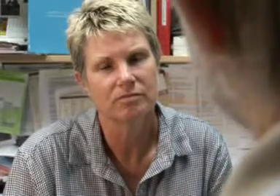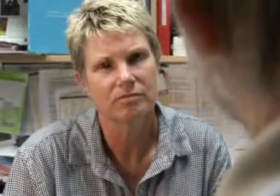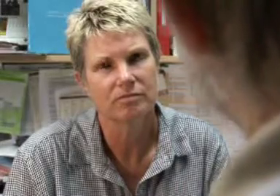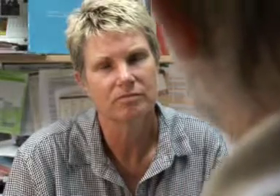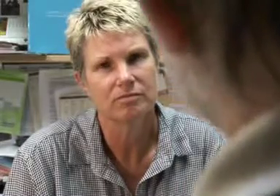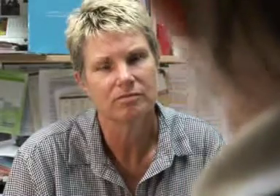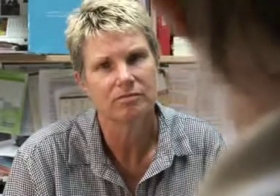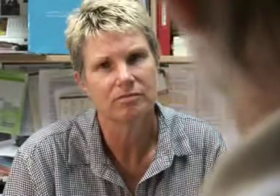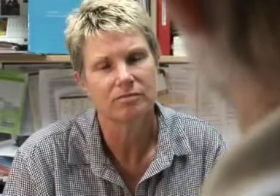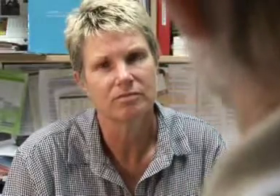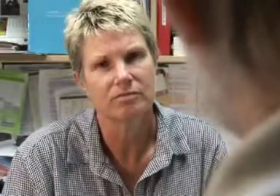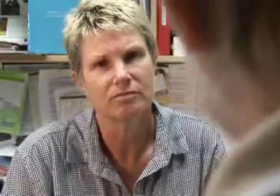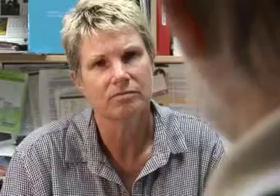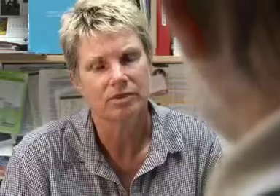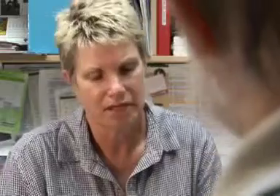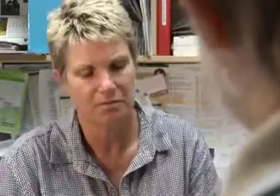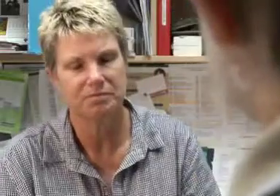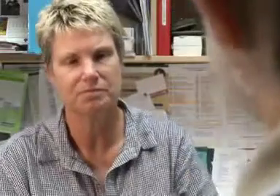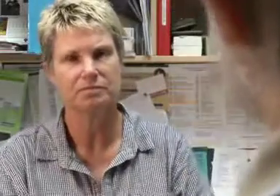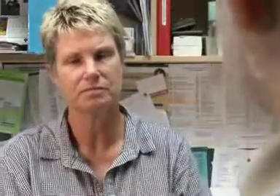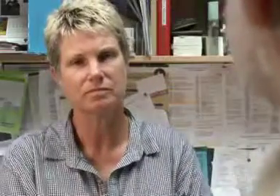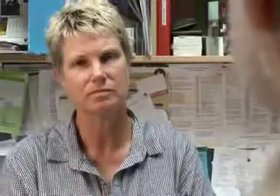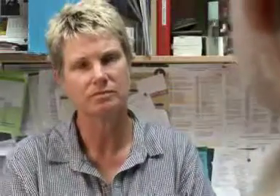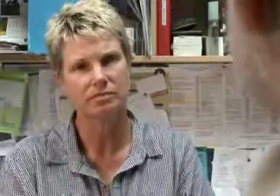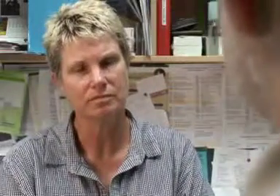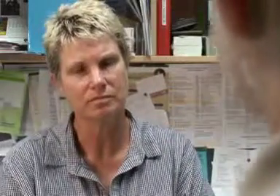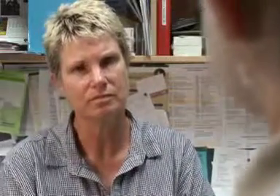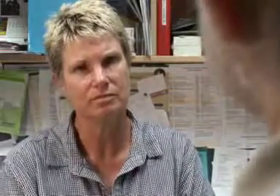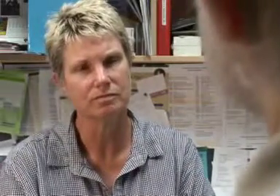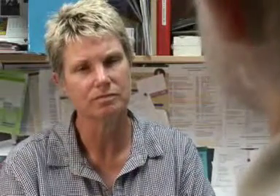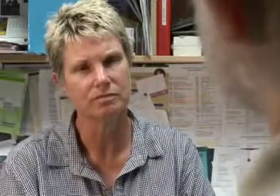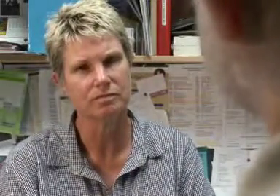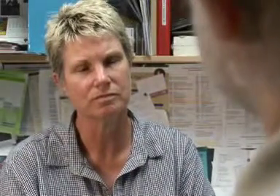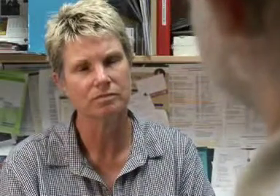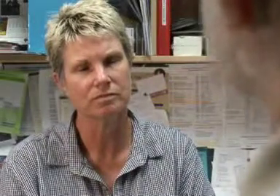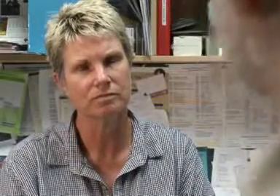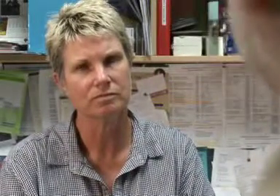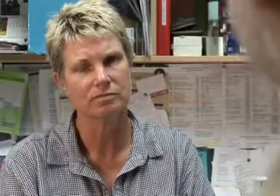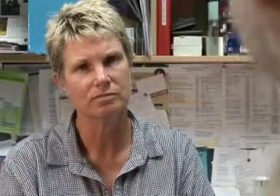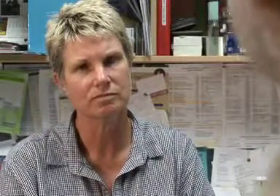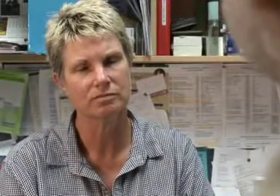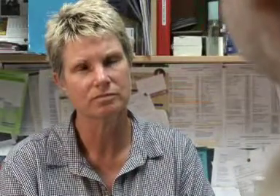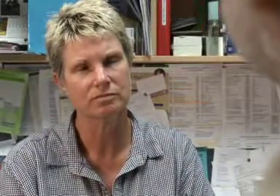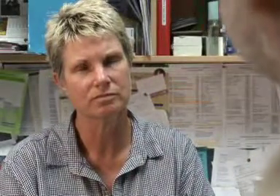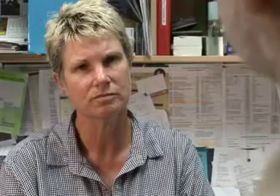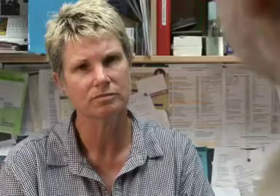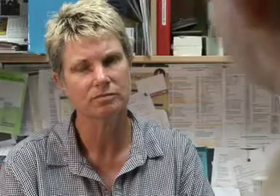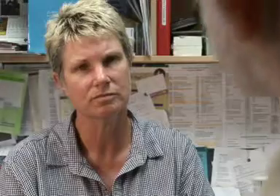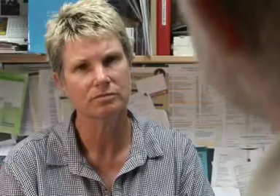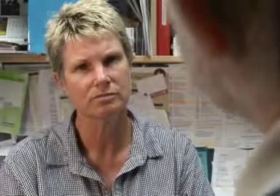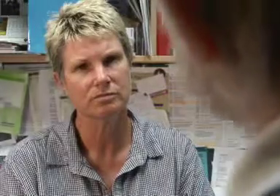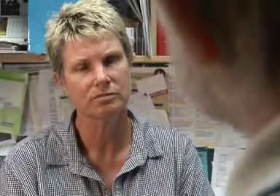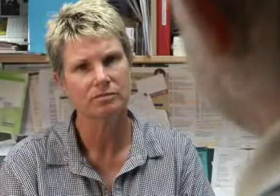And I'm hearing as well as I can. But it's a case of, you know, is there any way I can